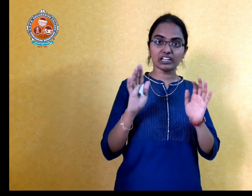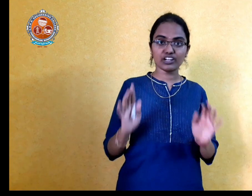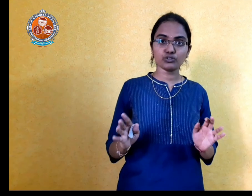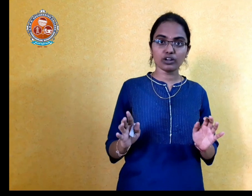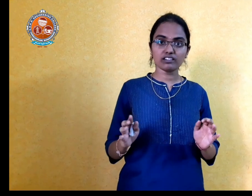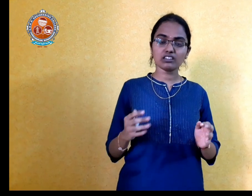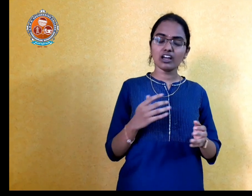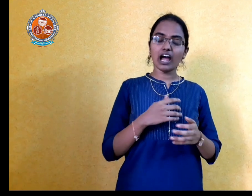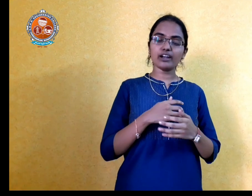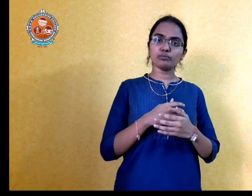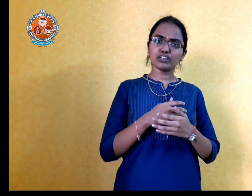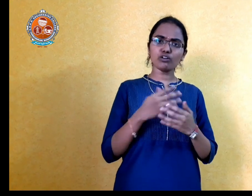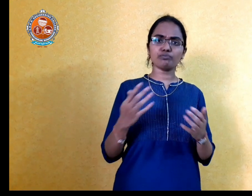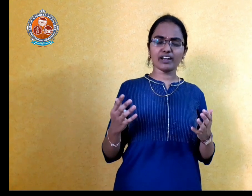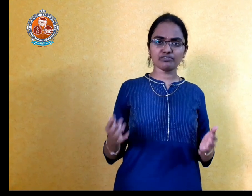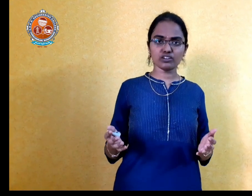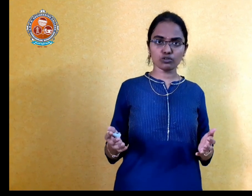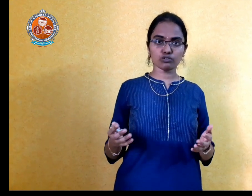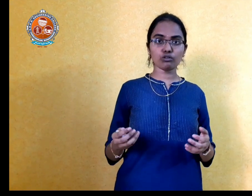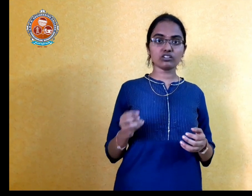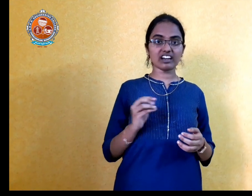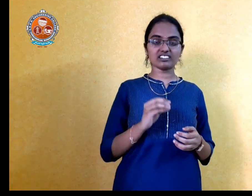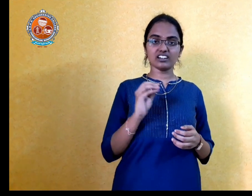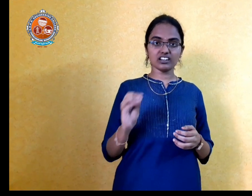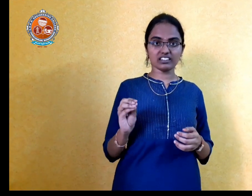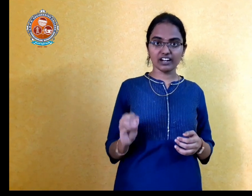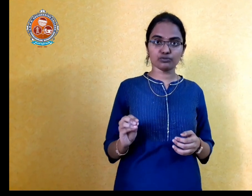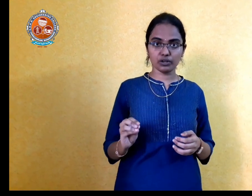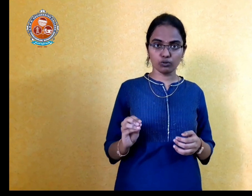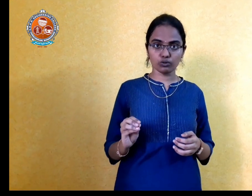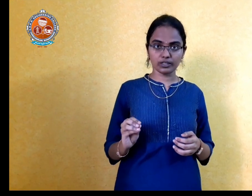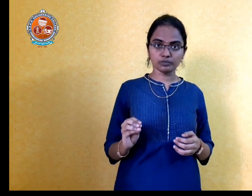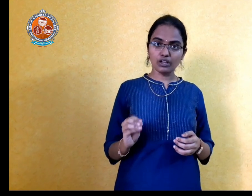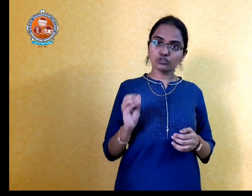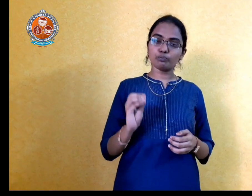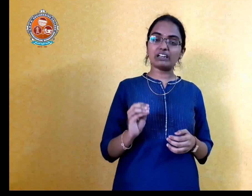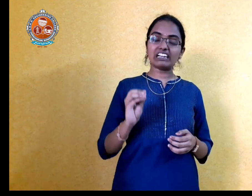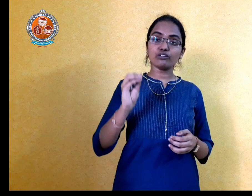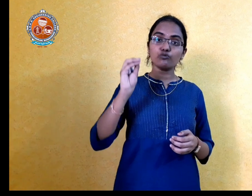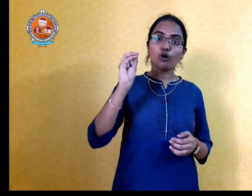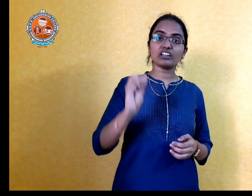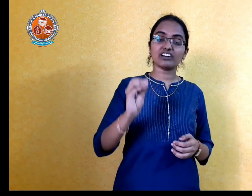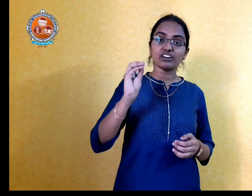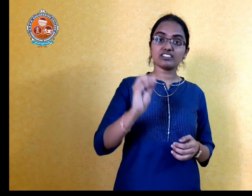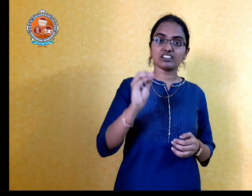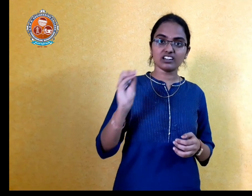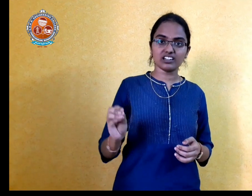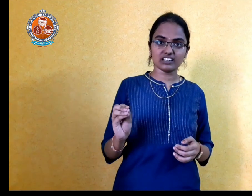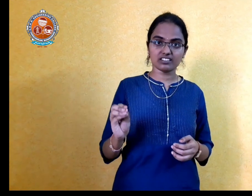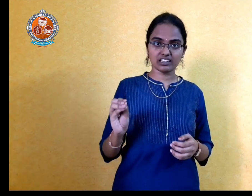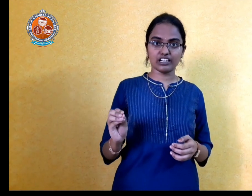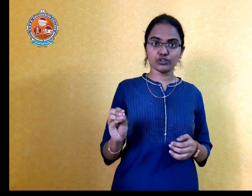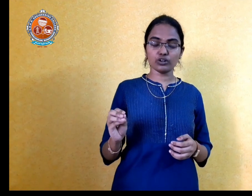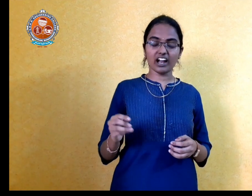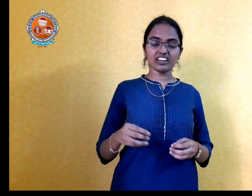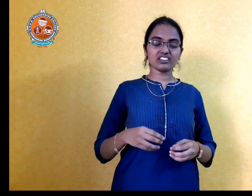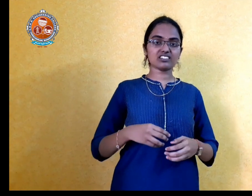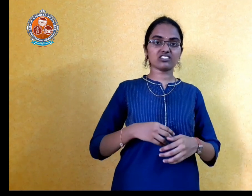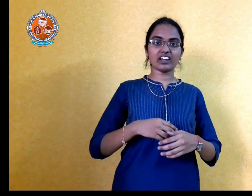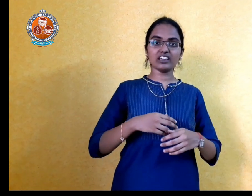telling you guys and many of my friends also got succeeded in that way only so believe whatever sir is telling you and he is trying